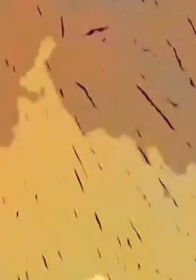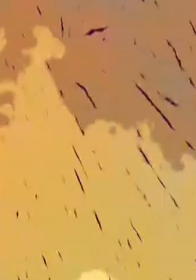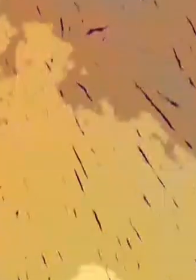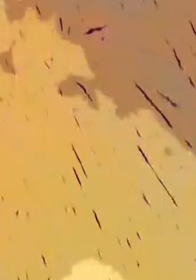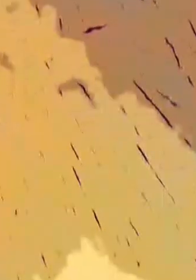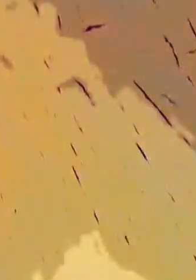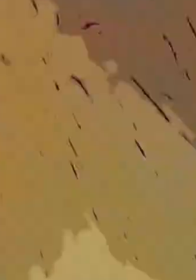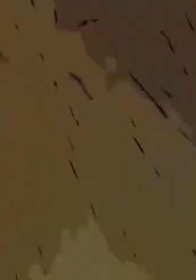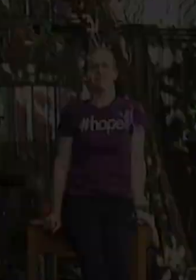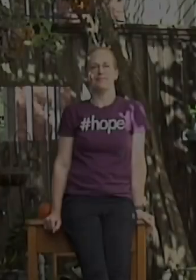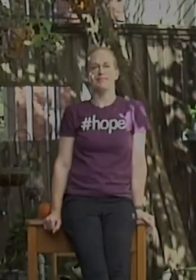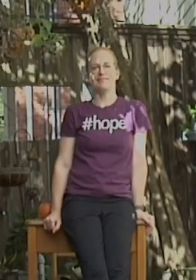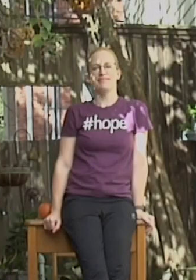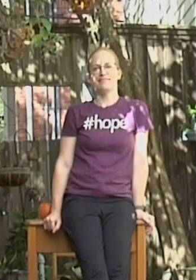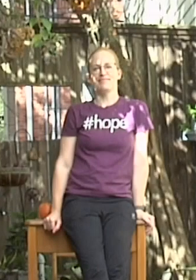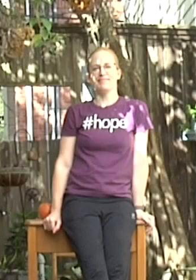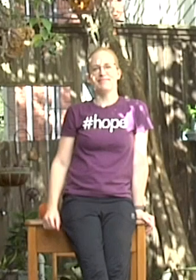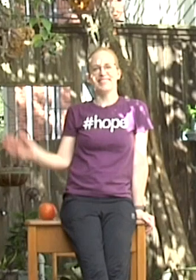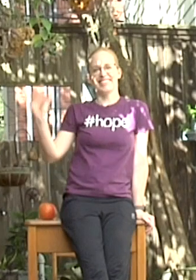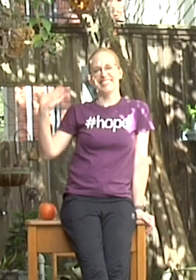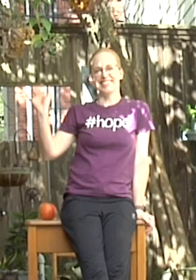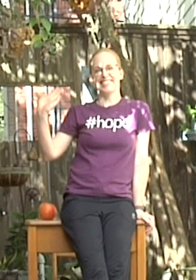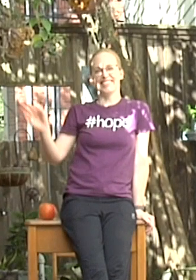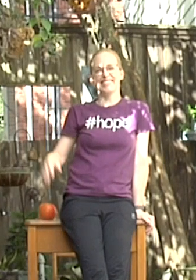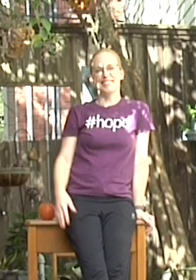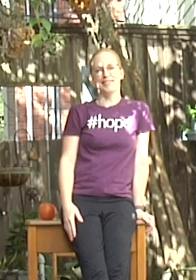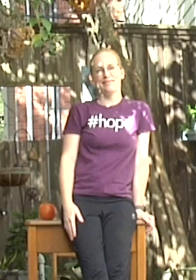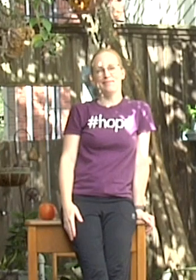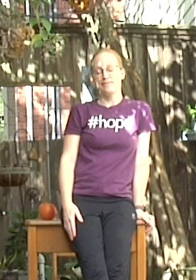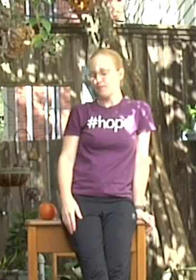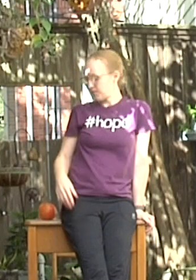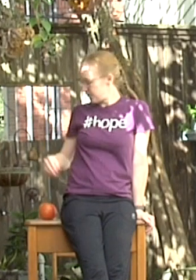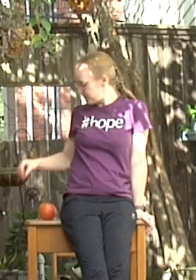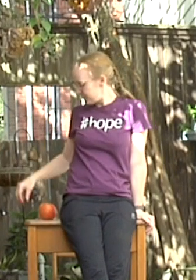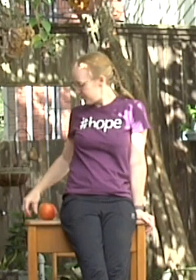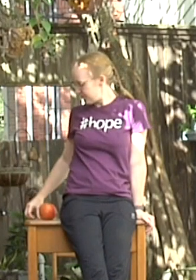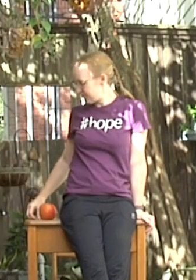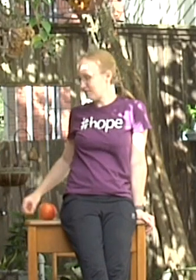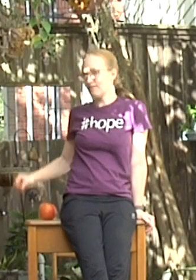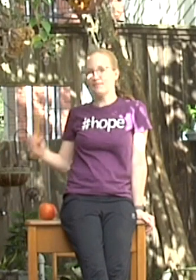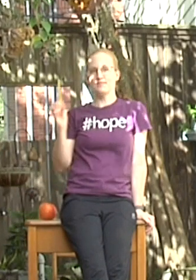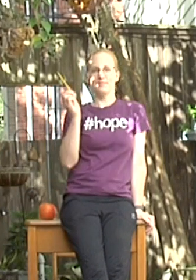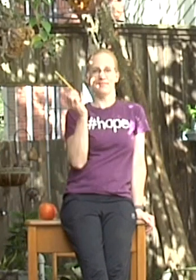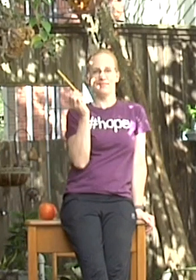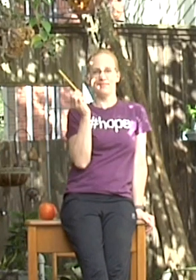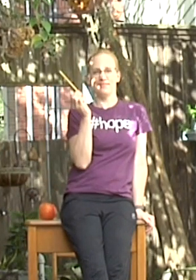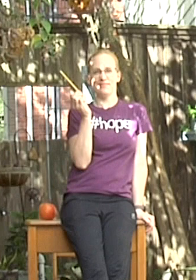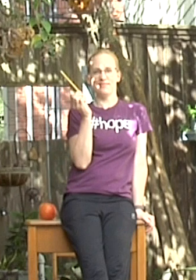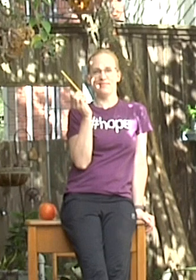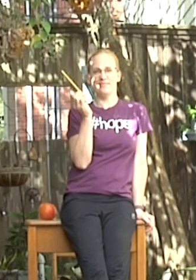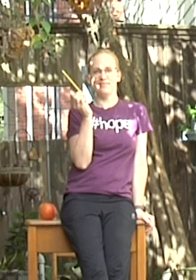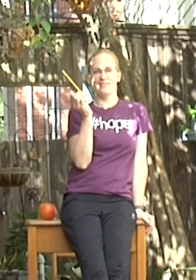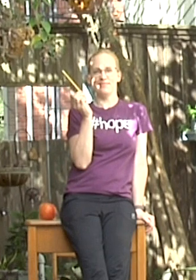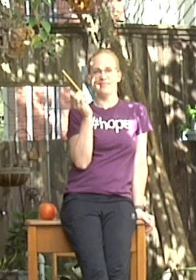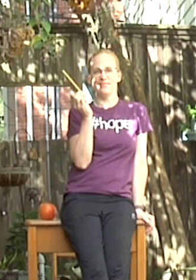Take fives. Hey everybody it's Ashley with Hope Stone. For today's activity you're going to need a pencil or pen so go ahead and grab one